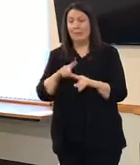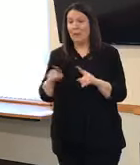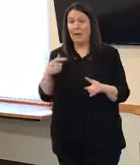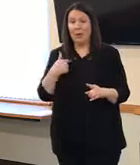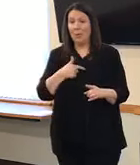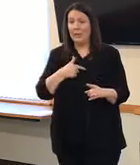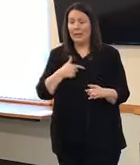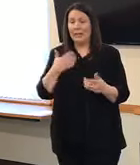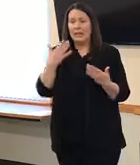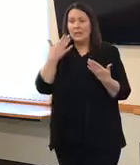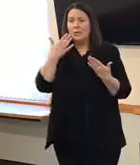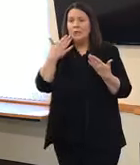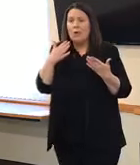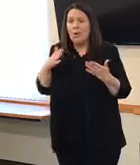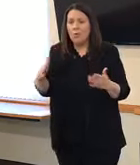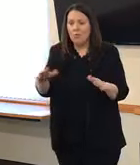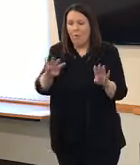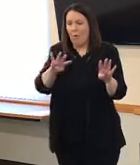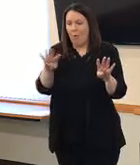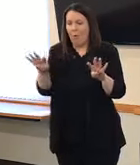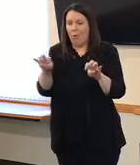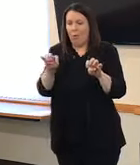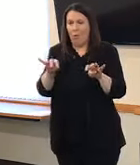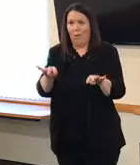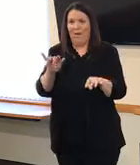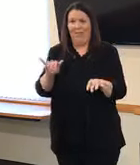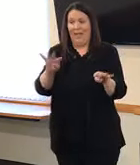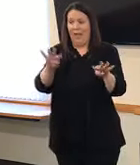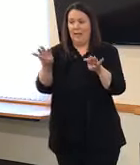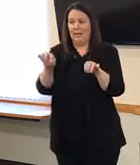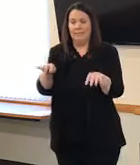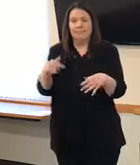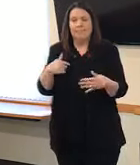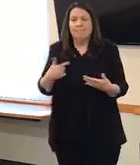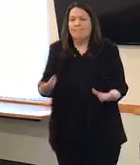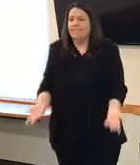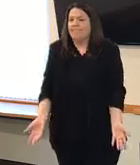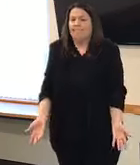unknown. And so that's always going to be the moving target for us.